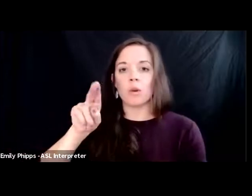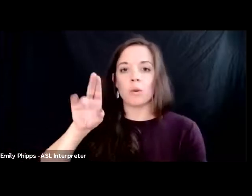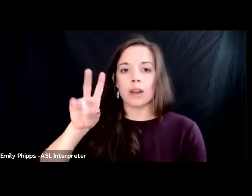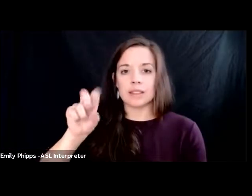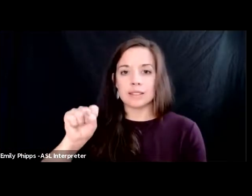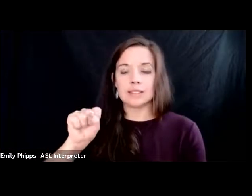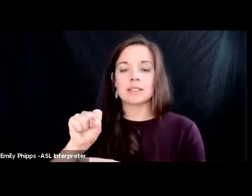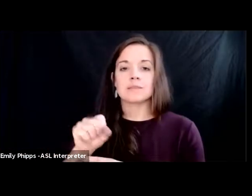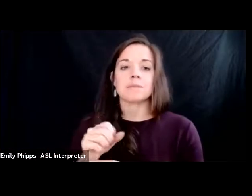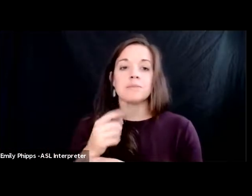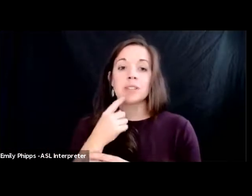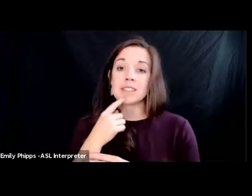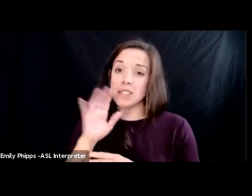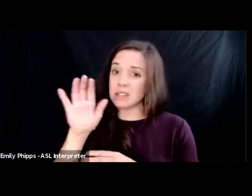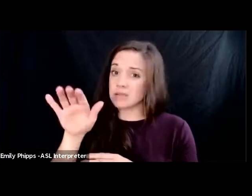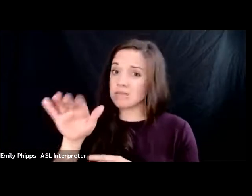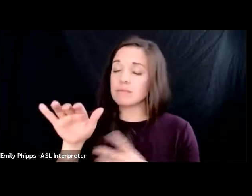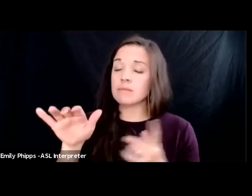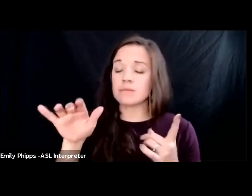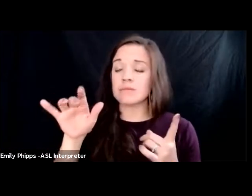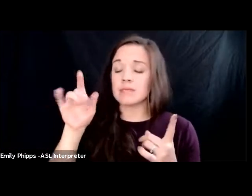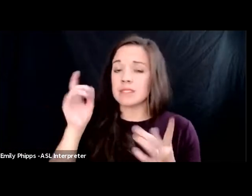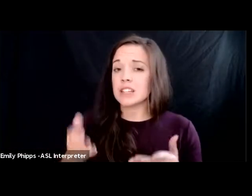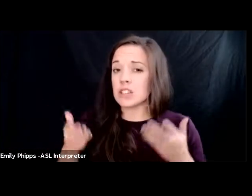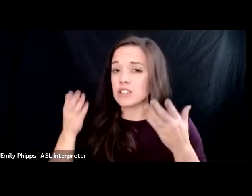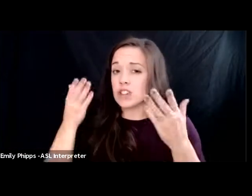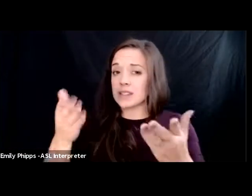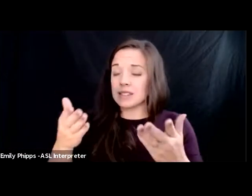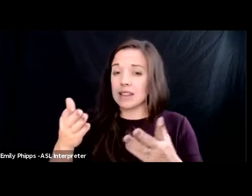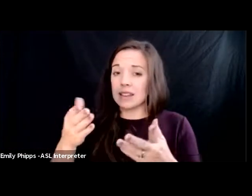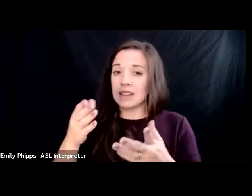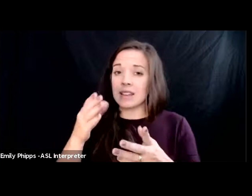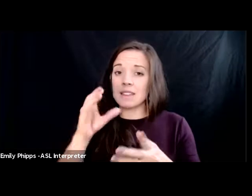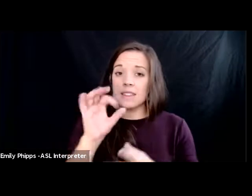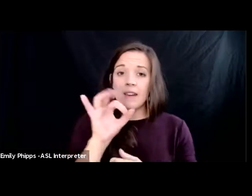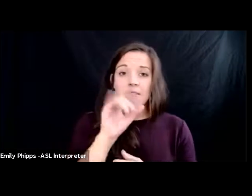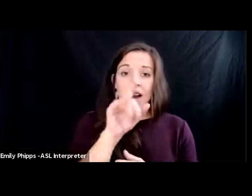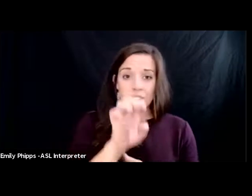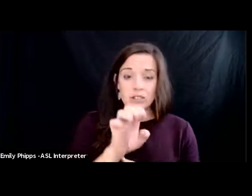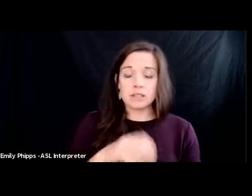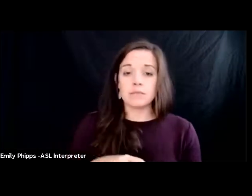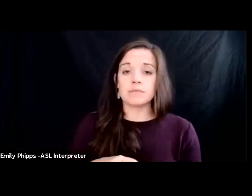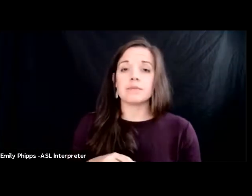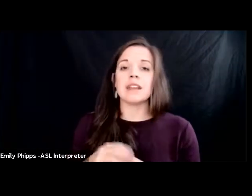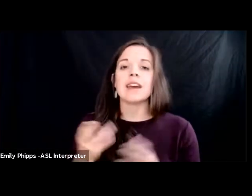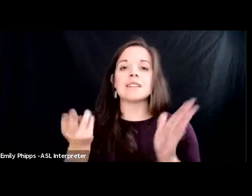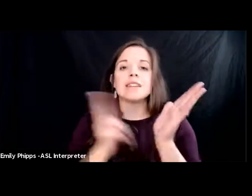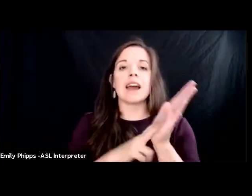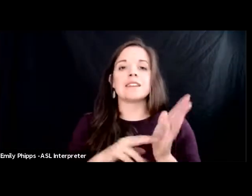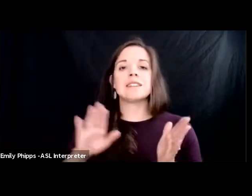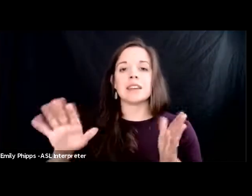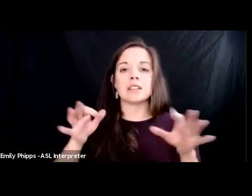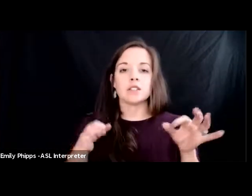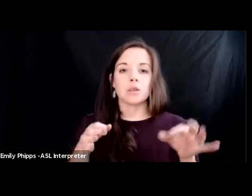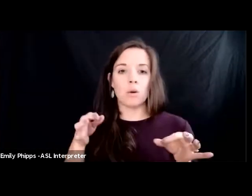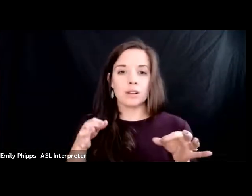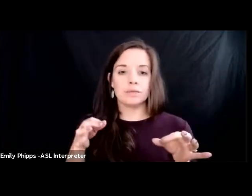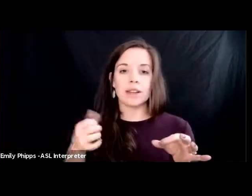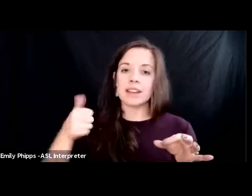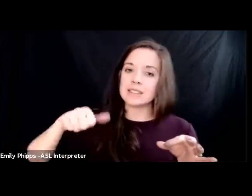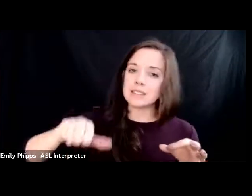they file rico case a rico case he assigned it to his own court he denied a jury